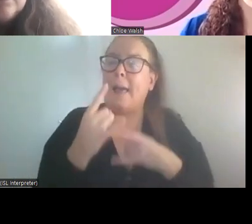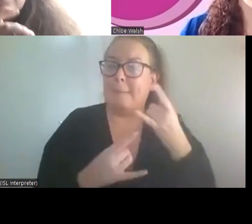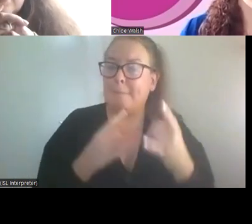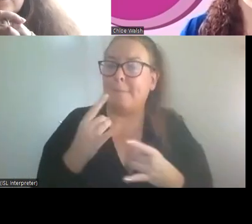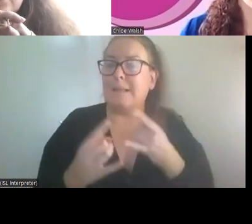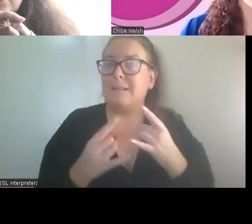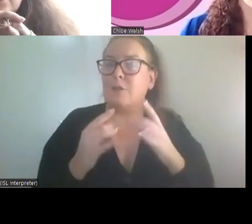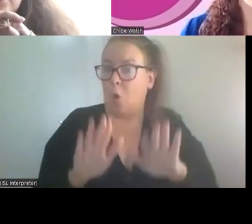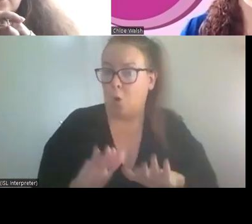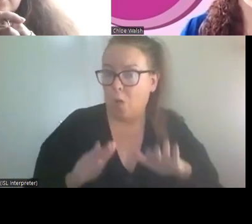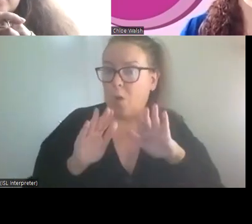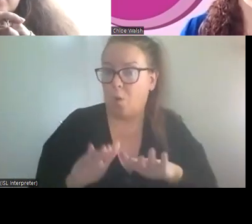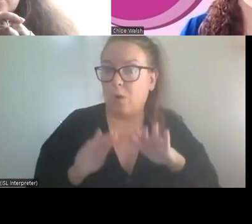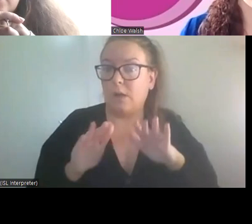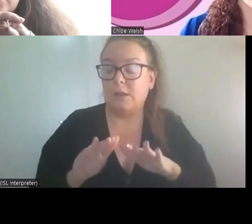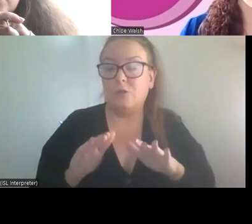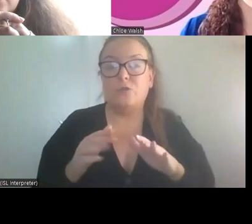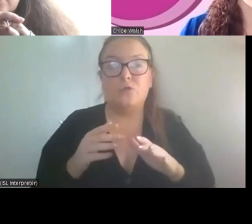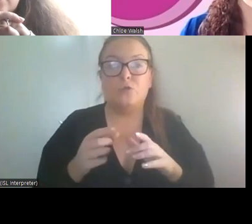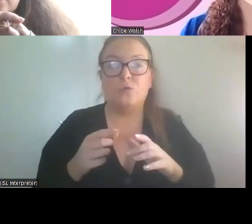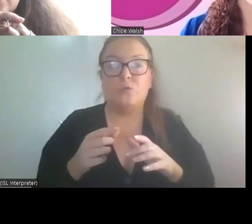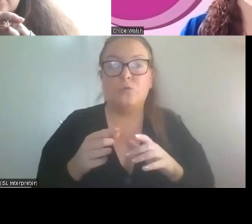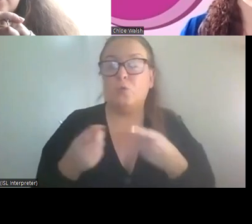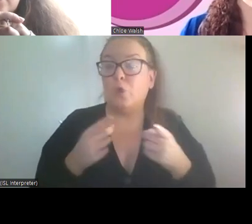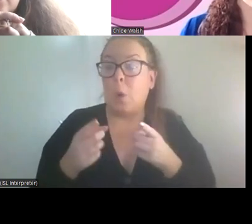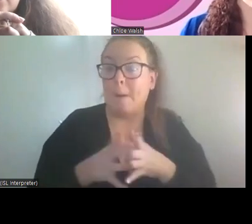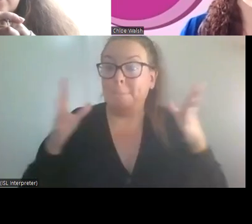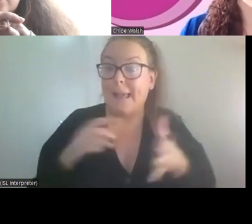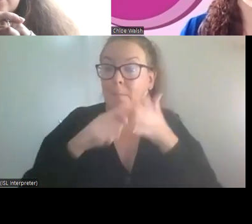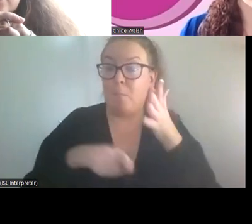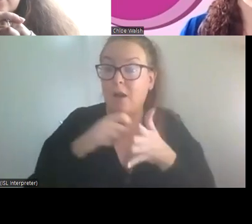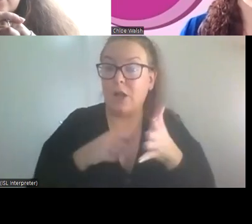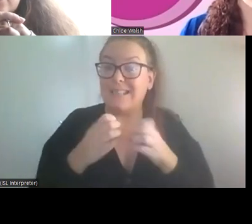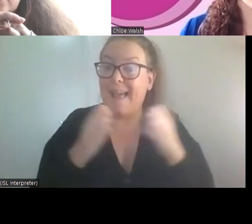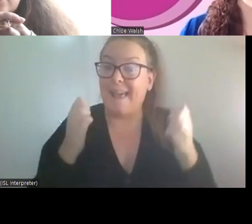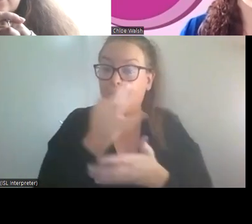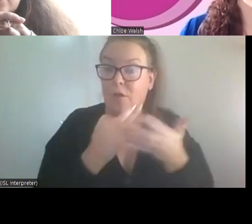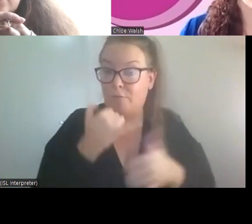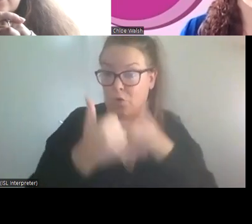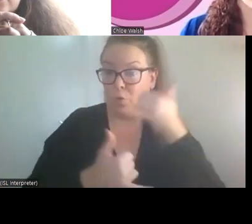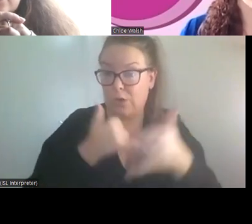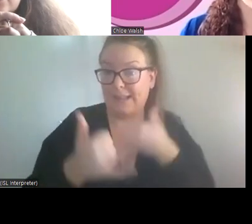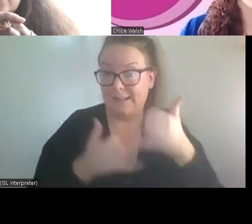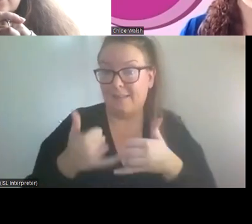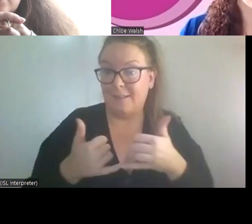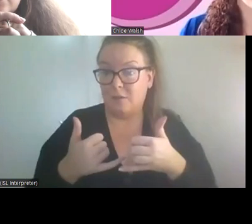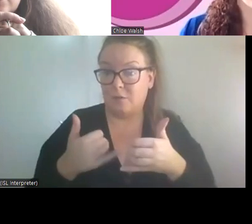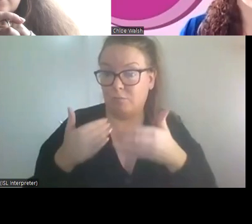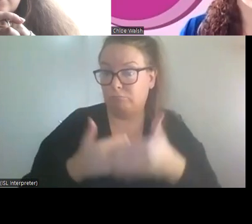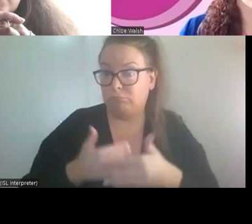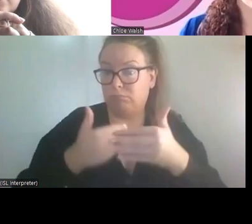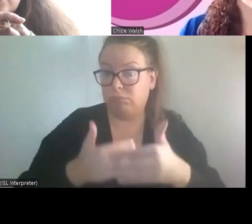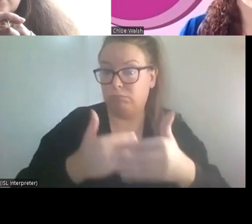a big project every couple of years. So I think that's a real key thing for people to consider that